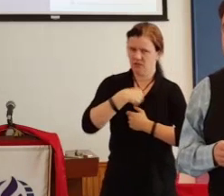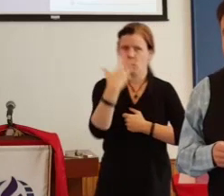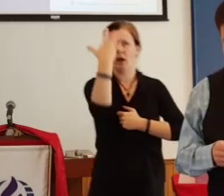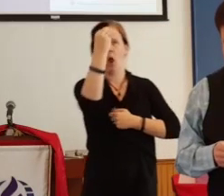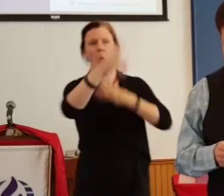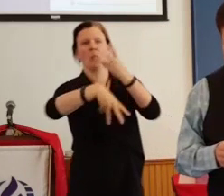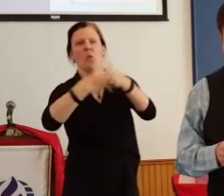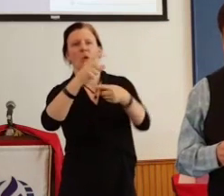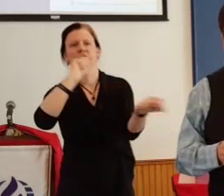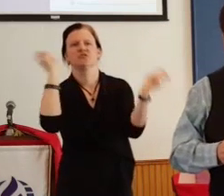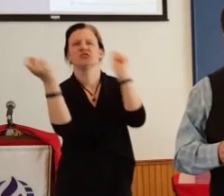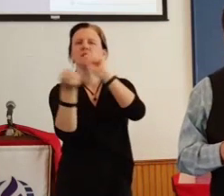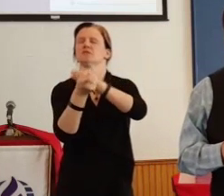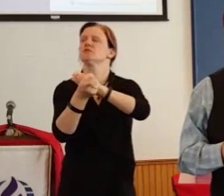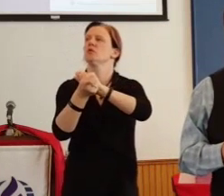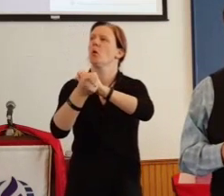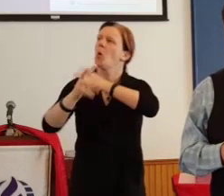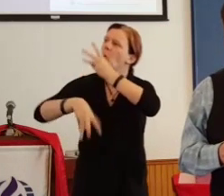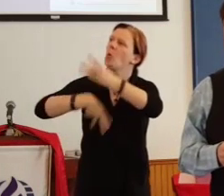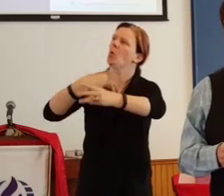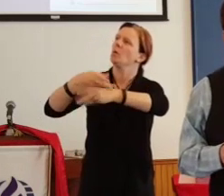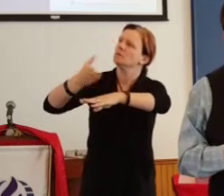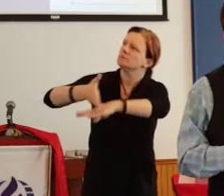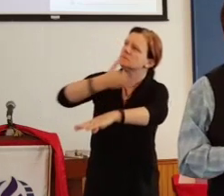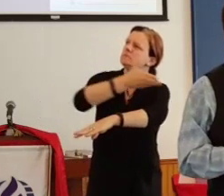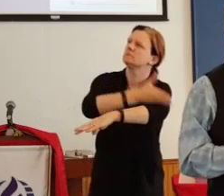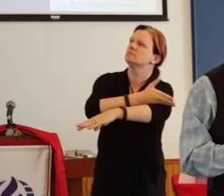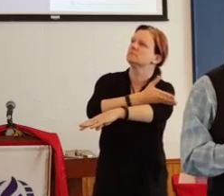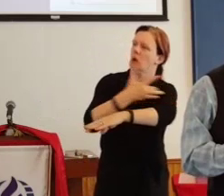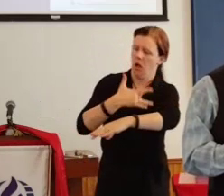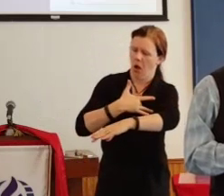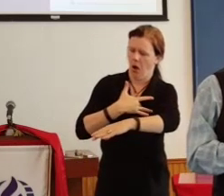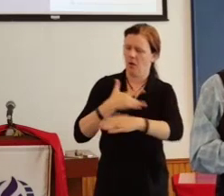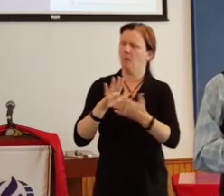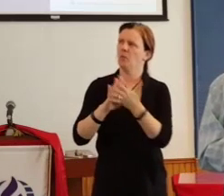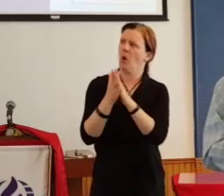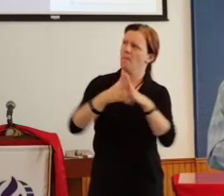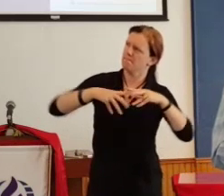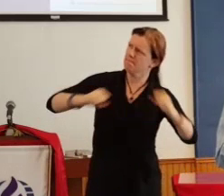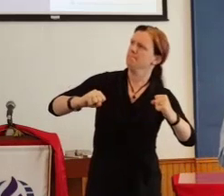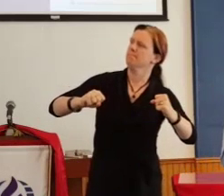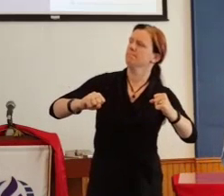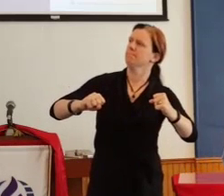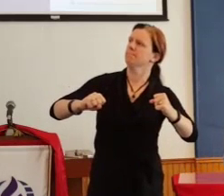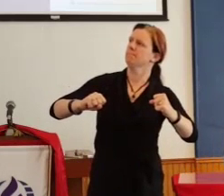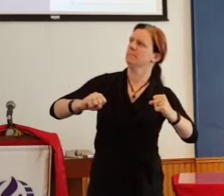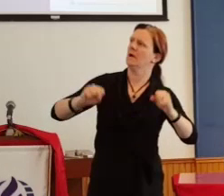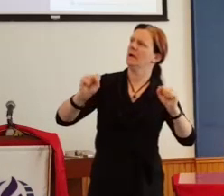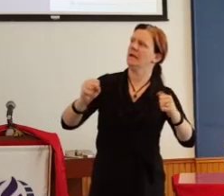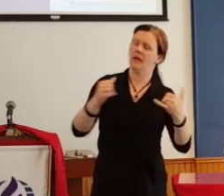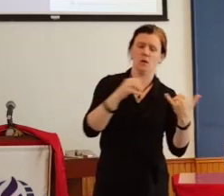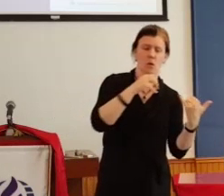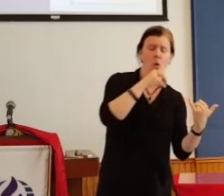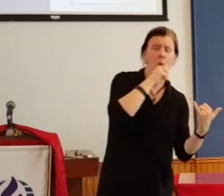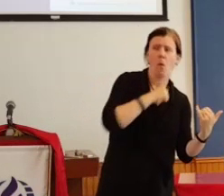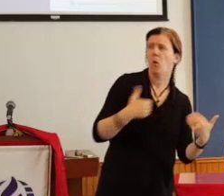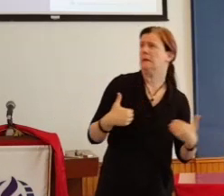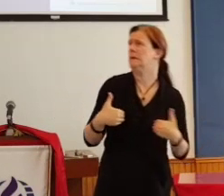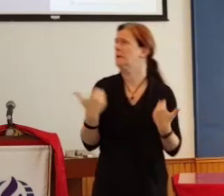transform our world, flood our hearts and make us bold. May we now, both old and young, speak your